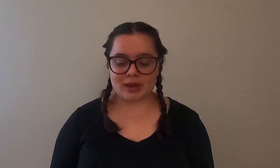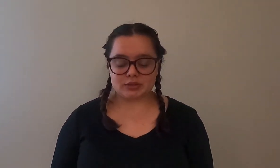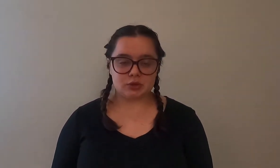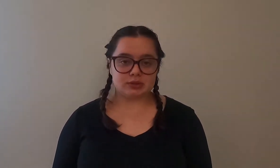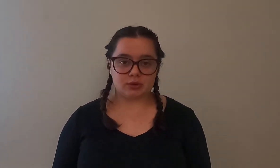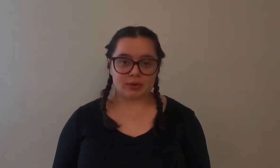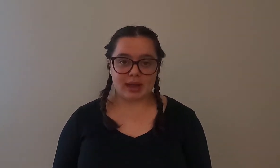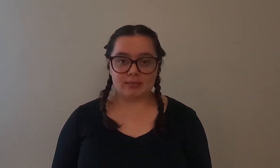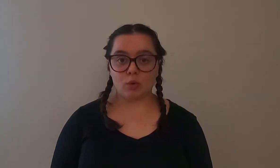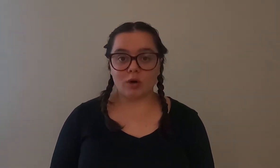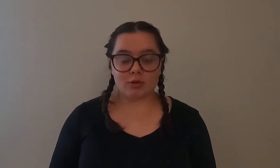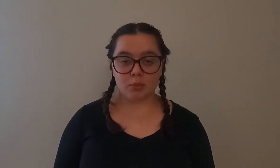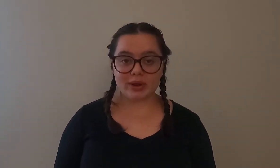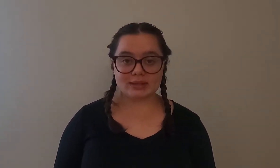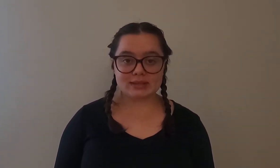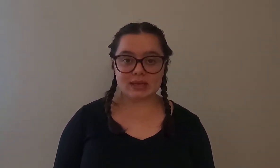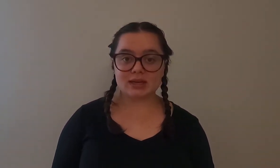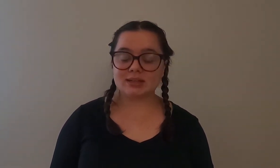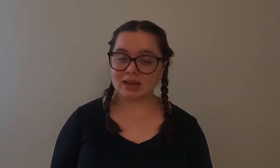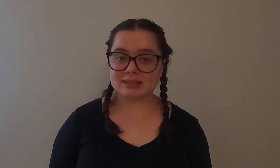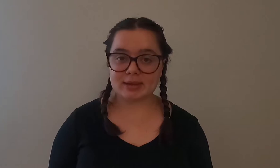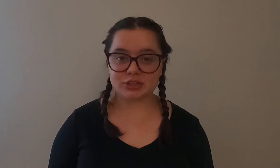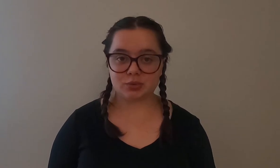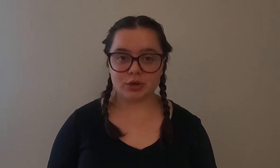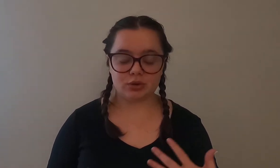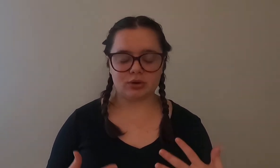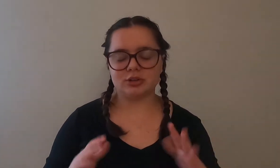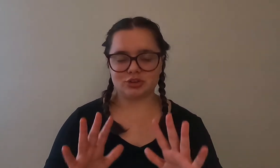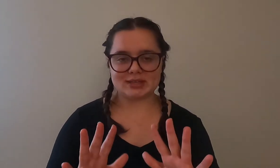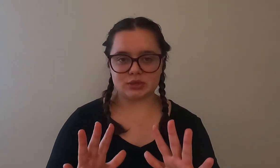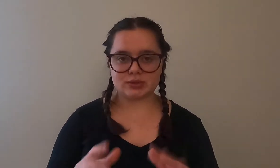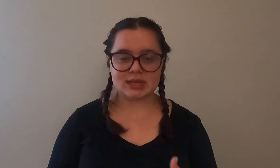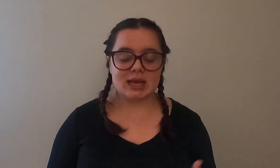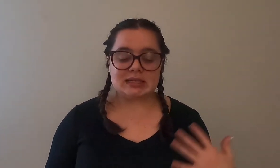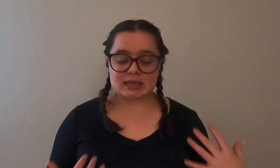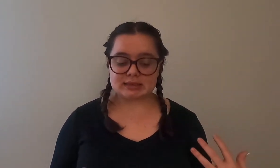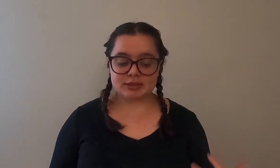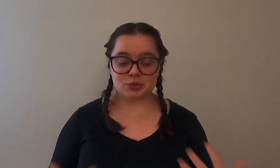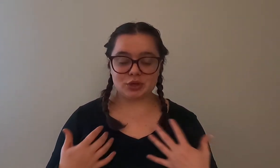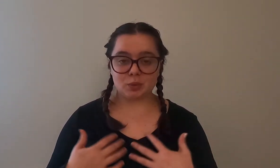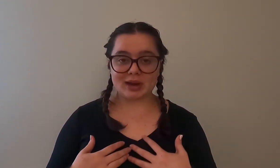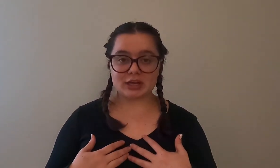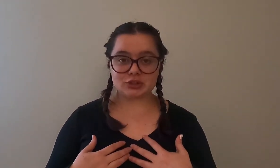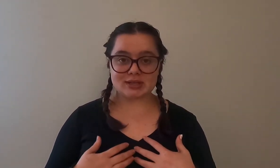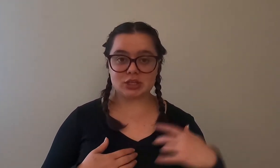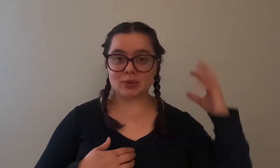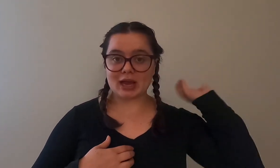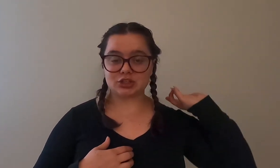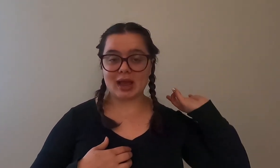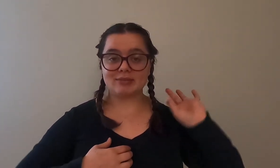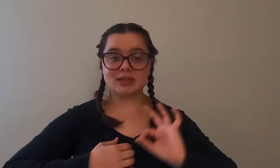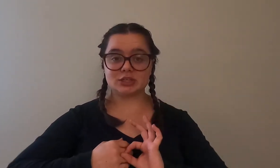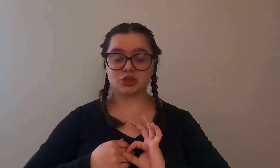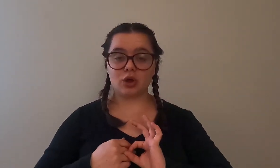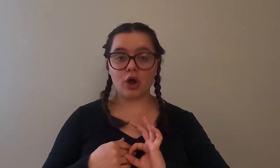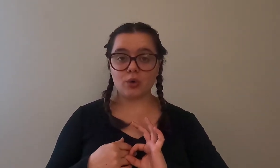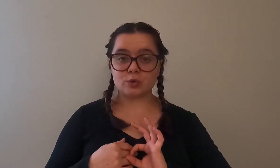wetsuits create more of a buoyancy not to mention when you are dry suits not to mention when you're wearing a dry suit you actually have an additional hose